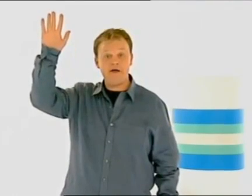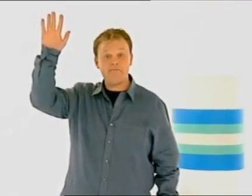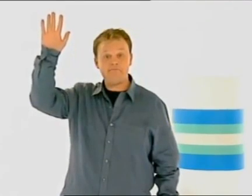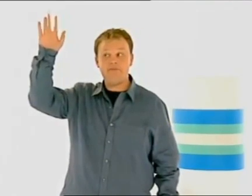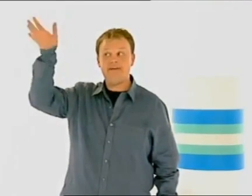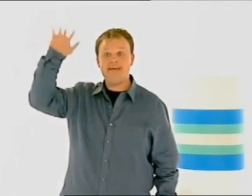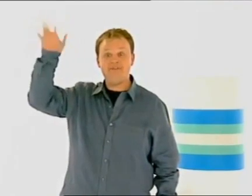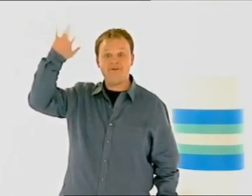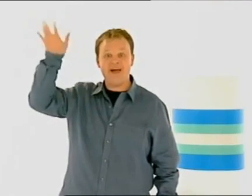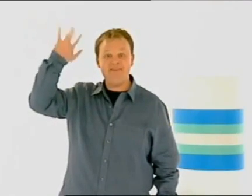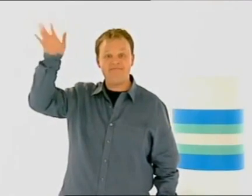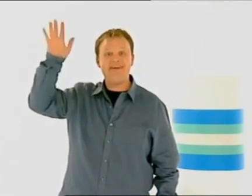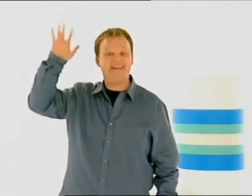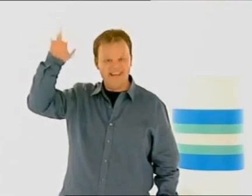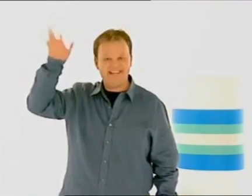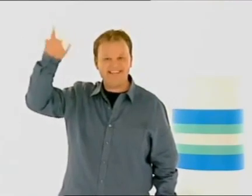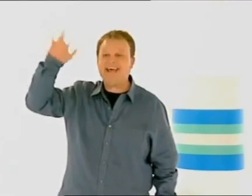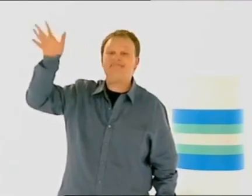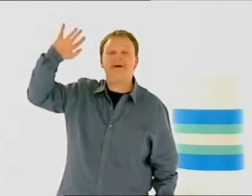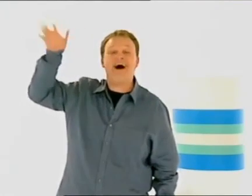Give it a wave and say goodbye.